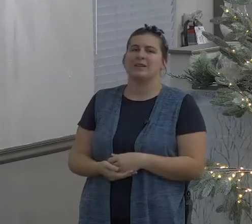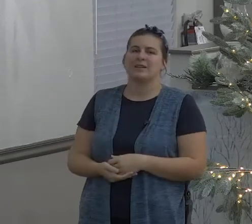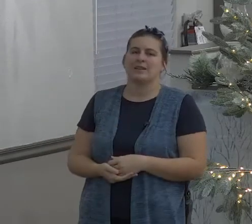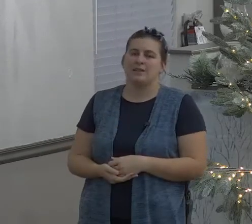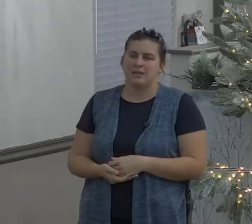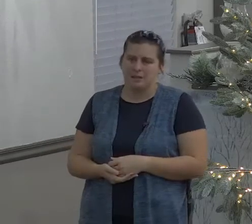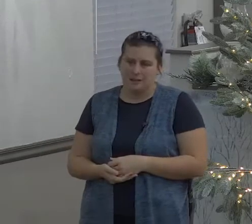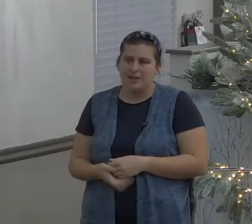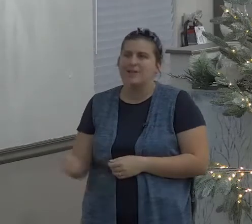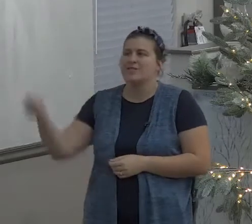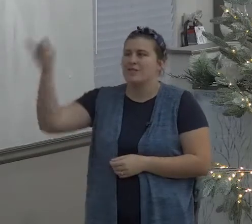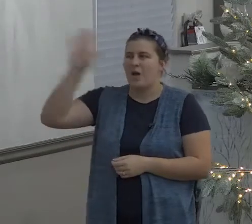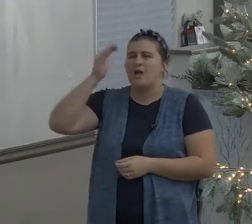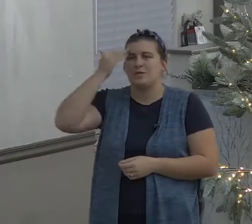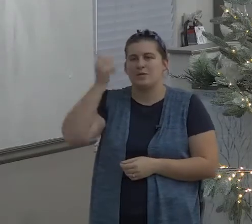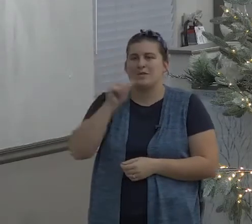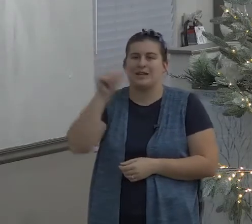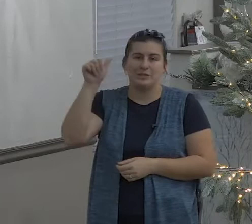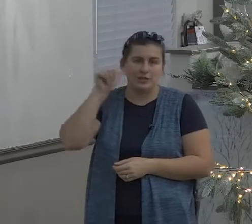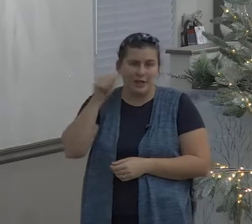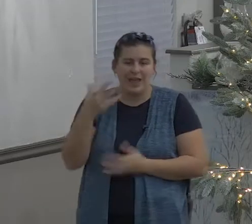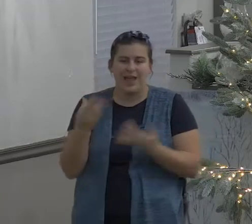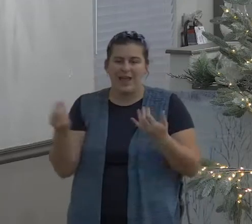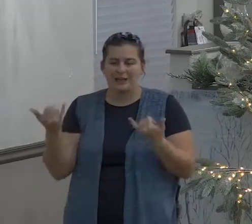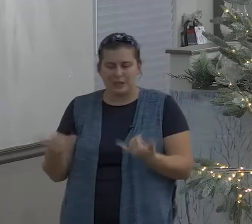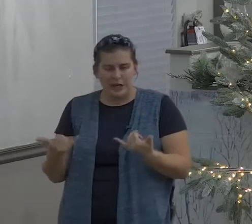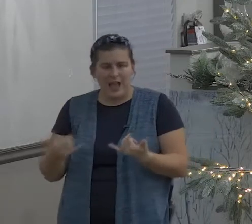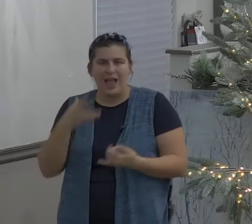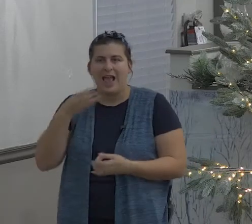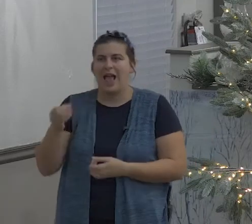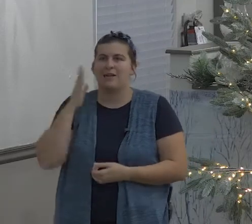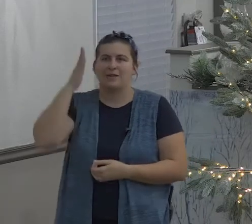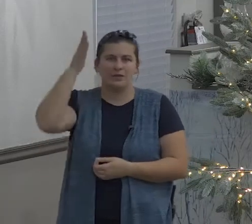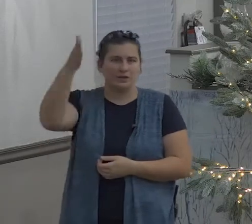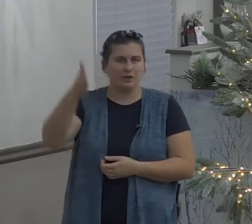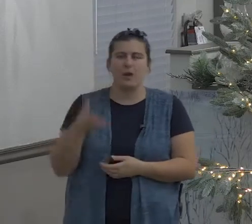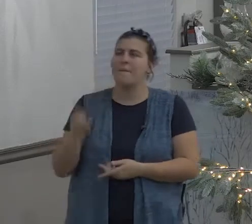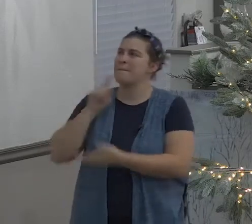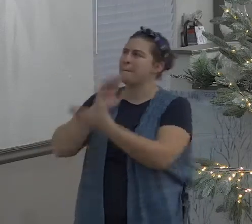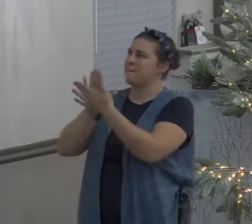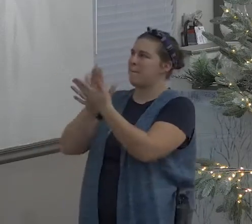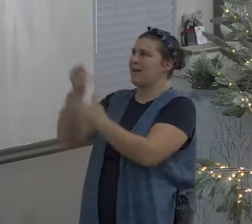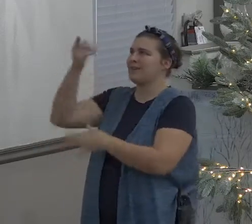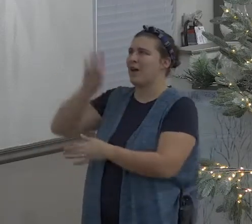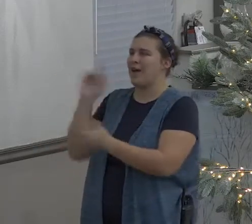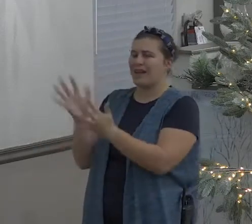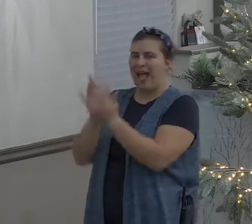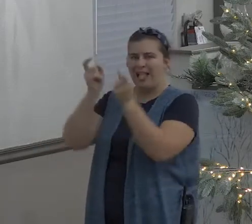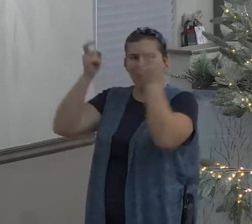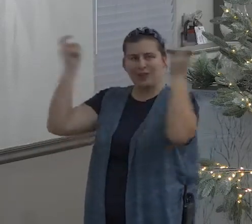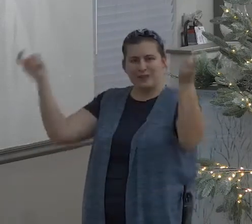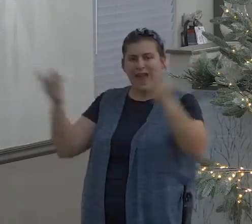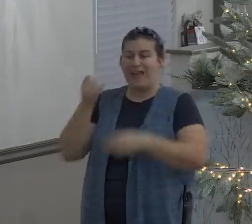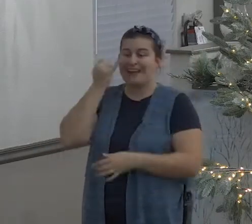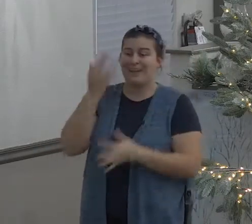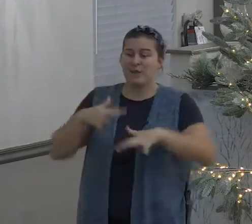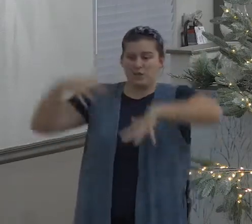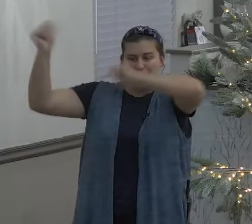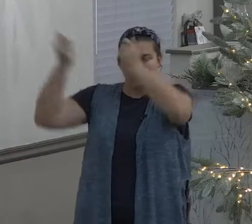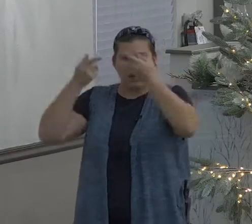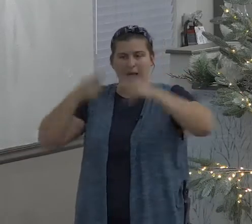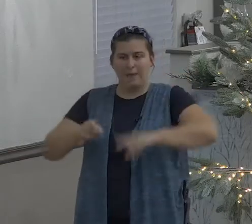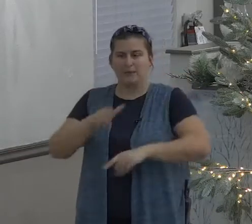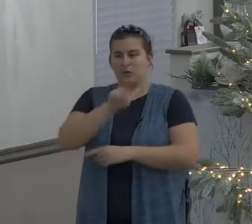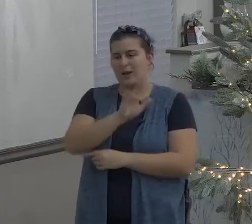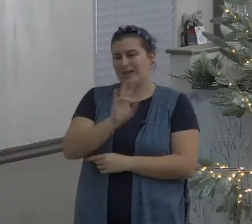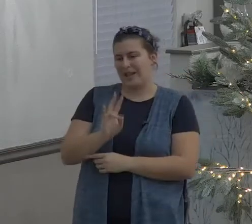for thou knowest not what a day may bring forth but God knows God knows and God knew that day before yesterday